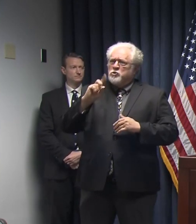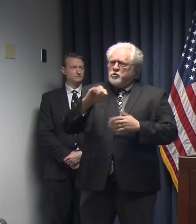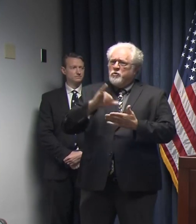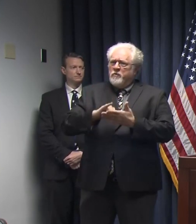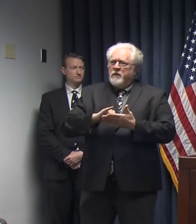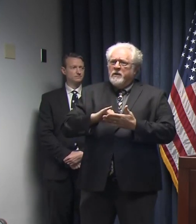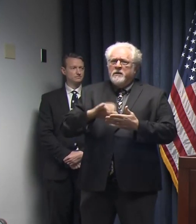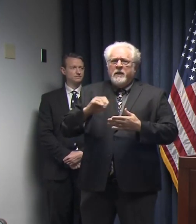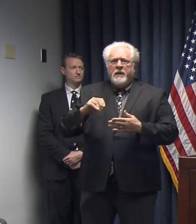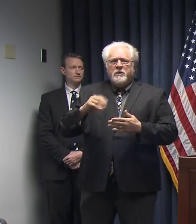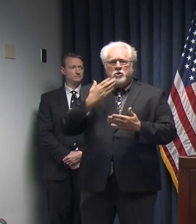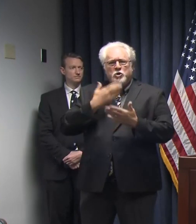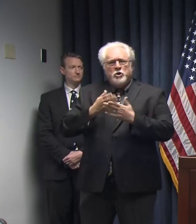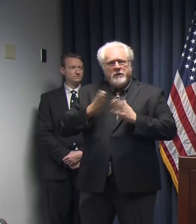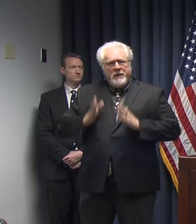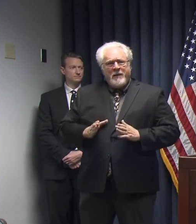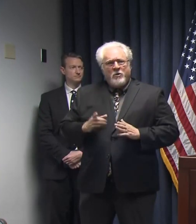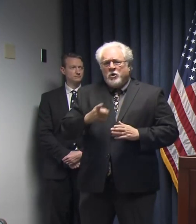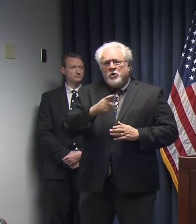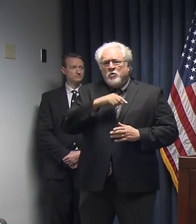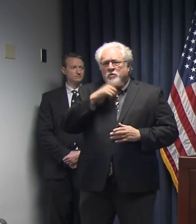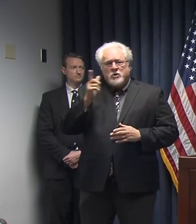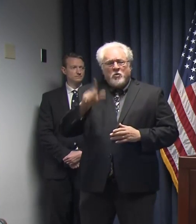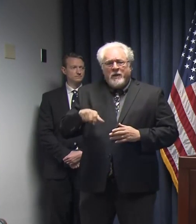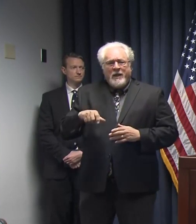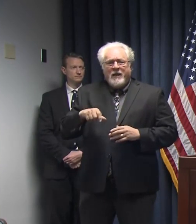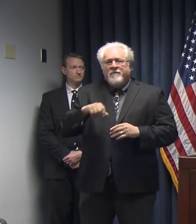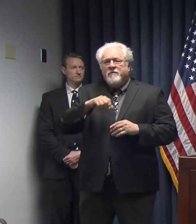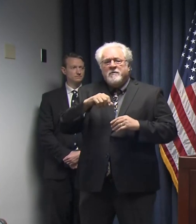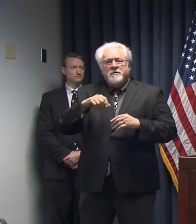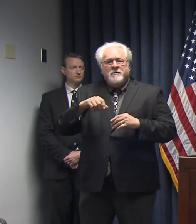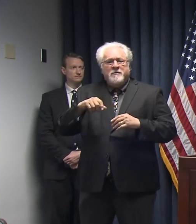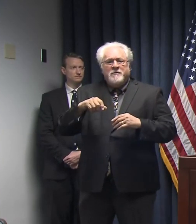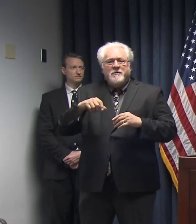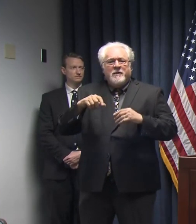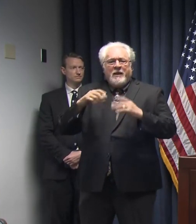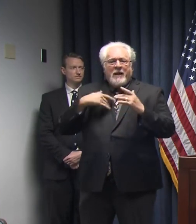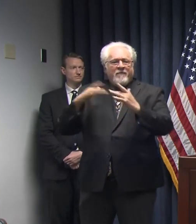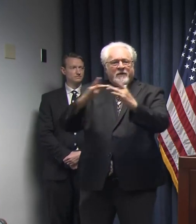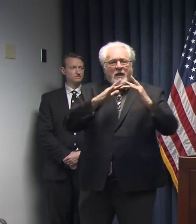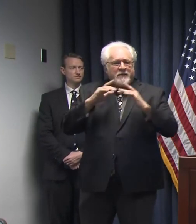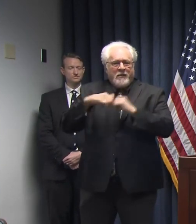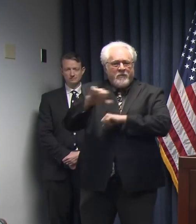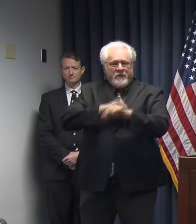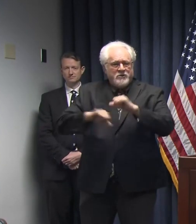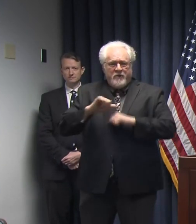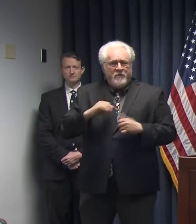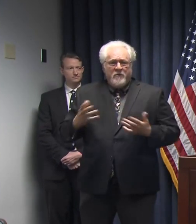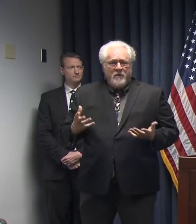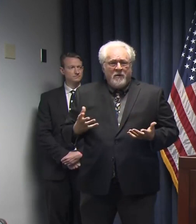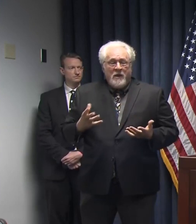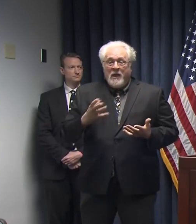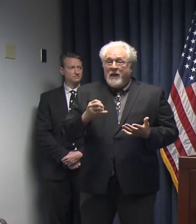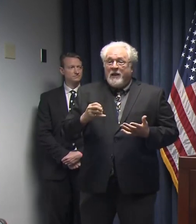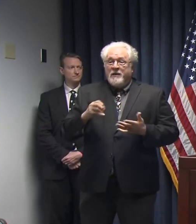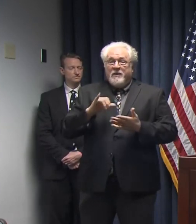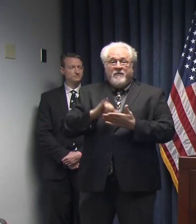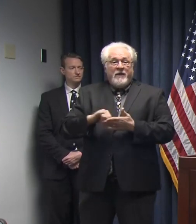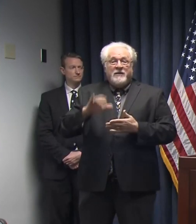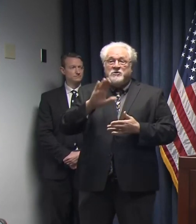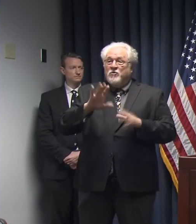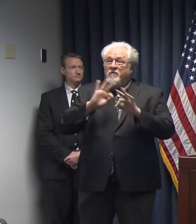this case. And being a good neighbor means you don't have unnecessary contact with one another. And whether that's your